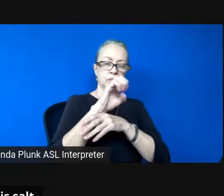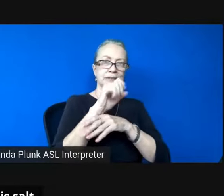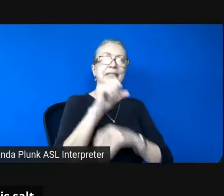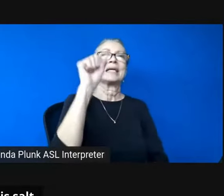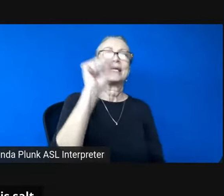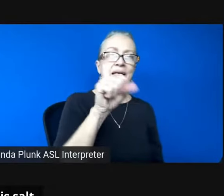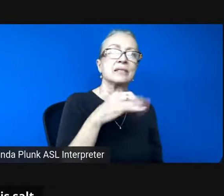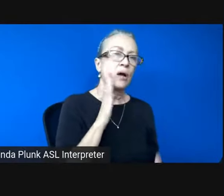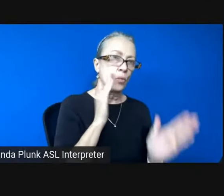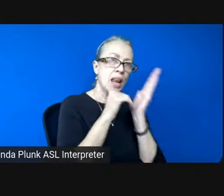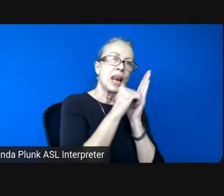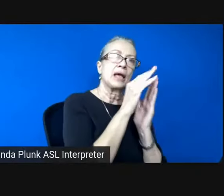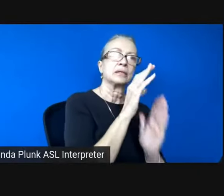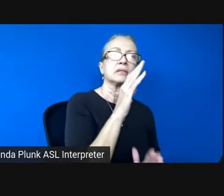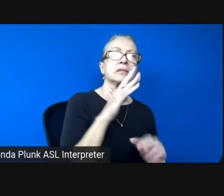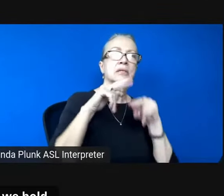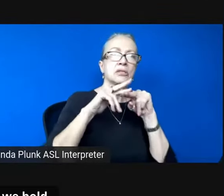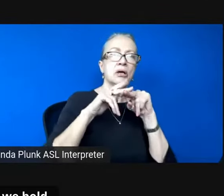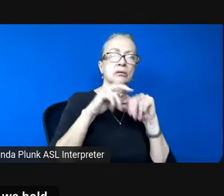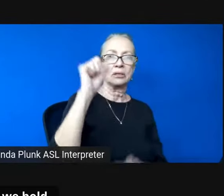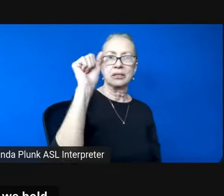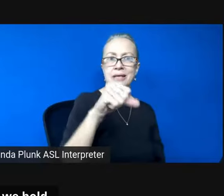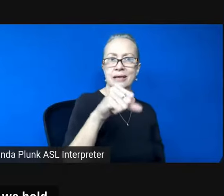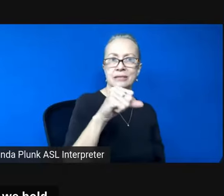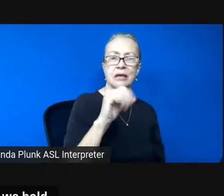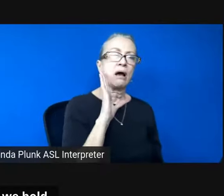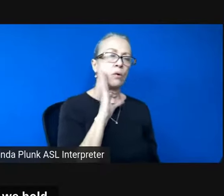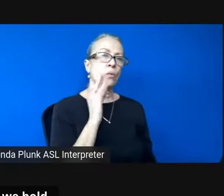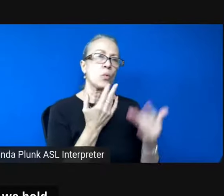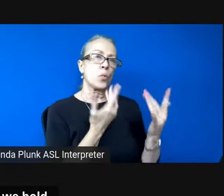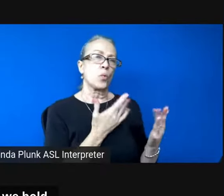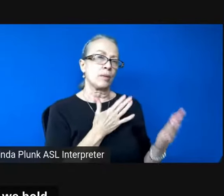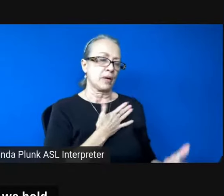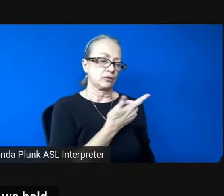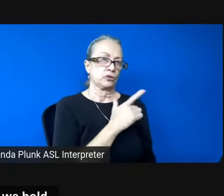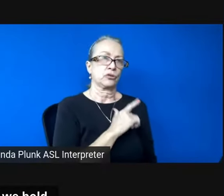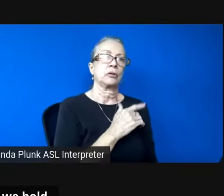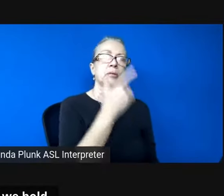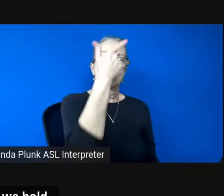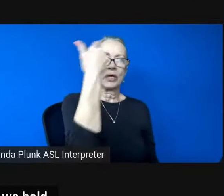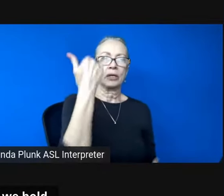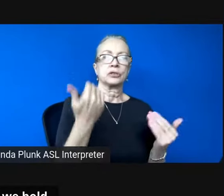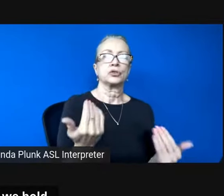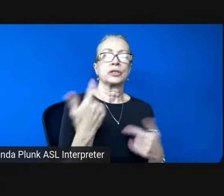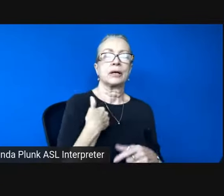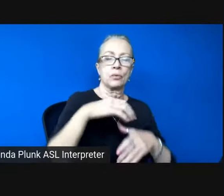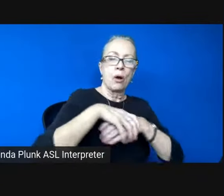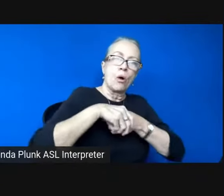i'll wait our turn because today we hold hands mother each other